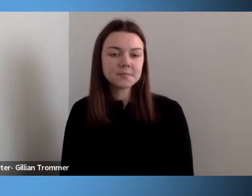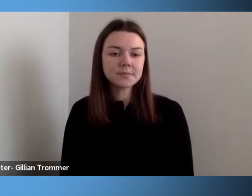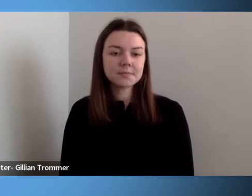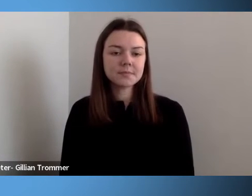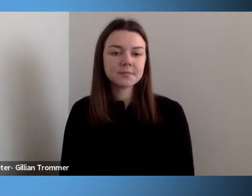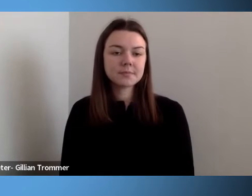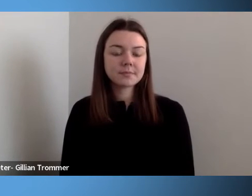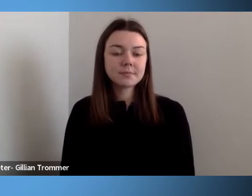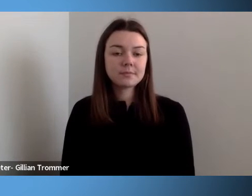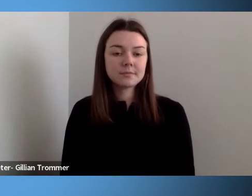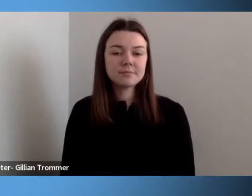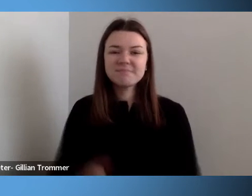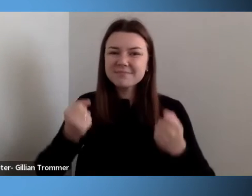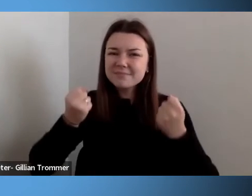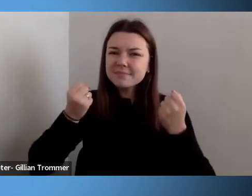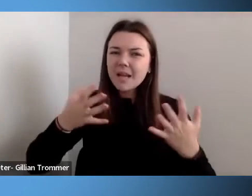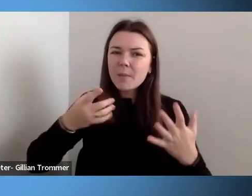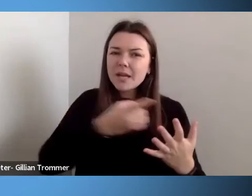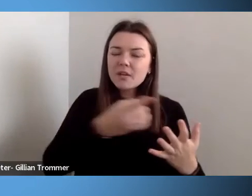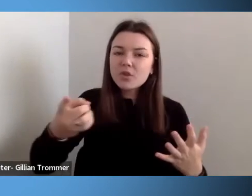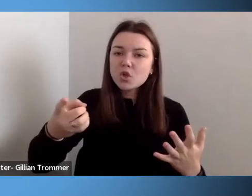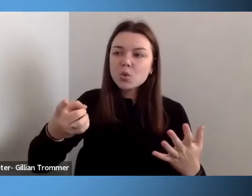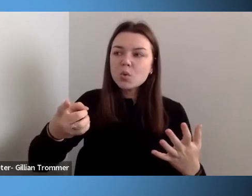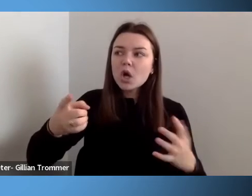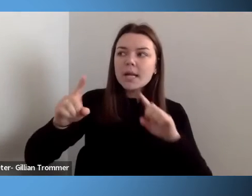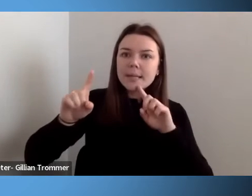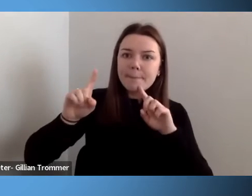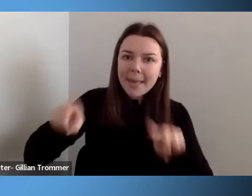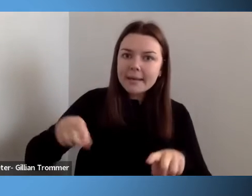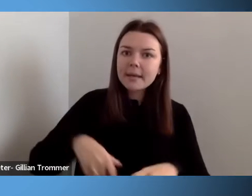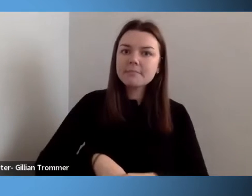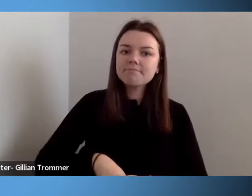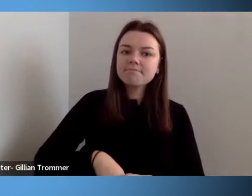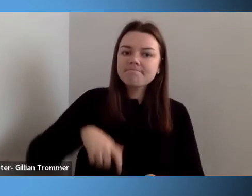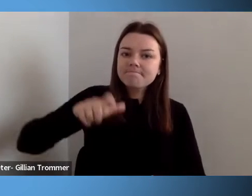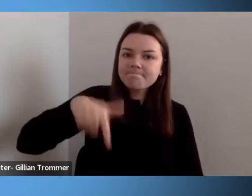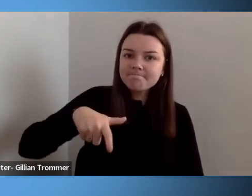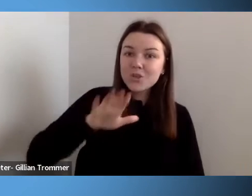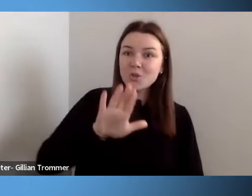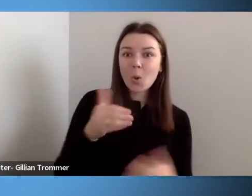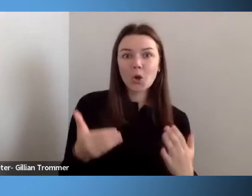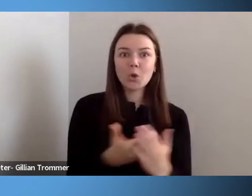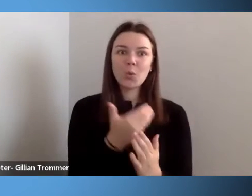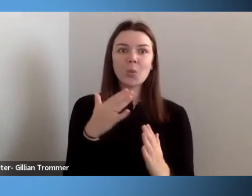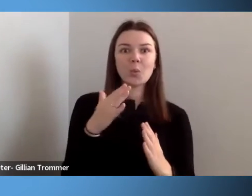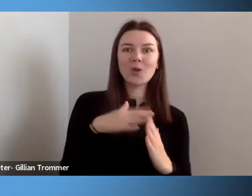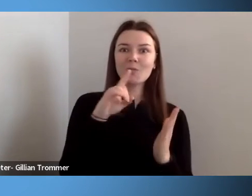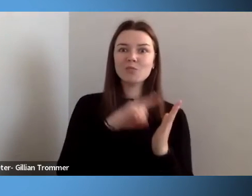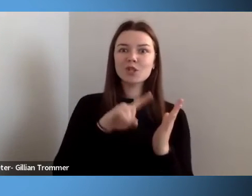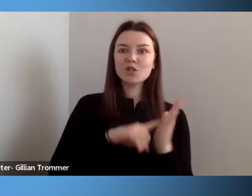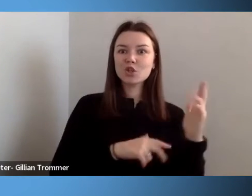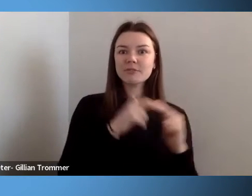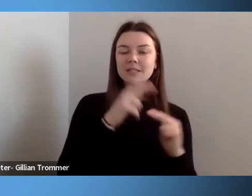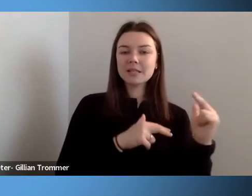demanding that your new state-of-the-art research facilities is accessible and inclusive?